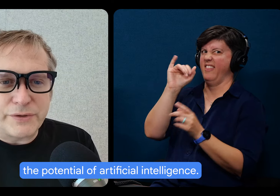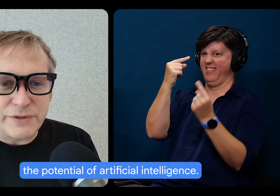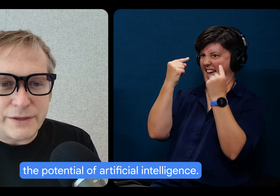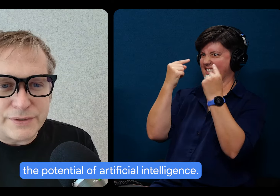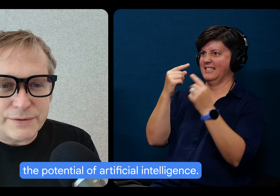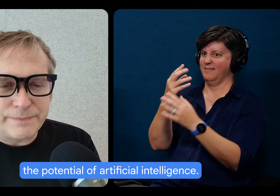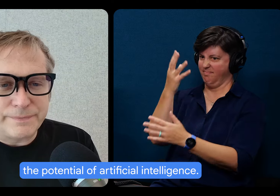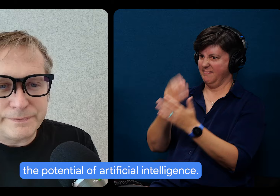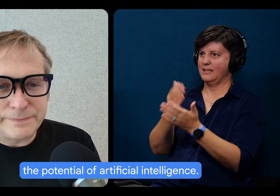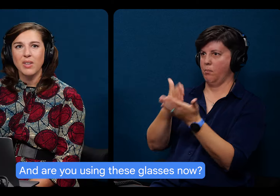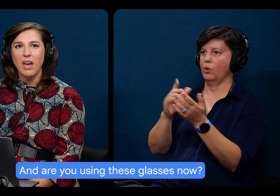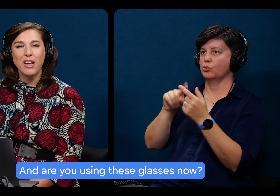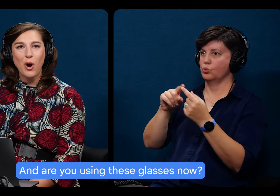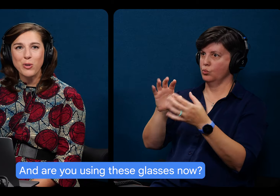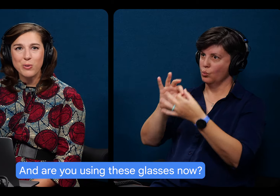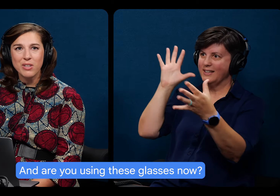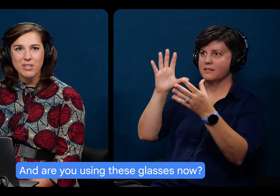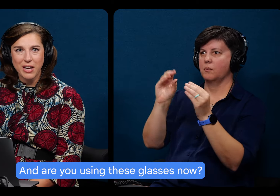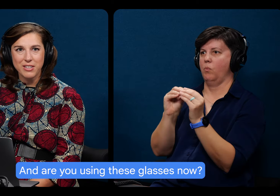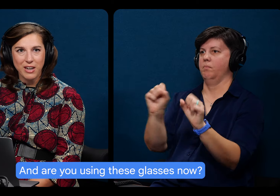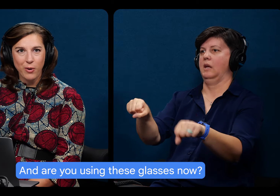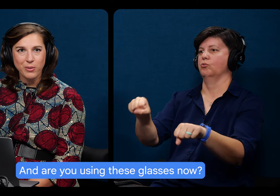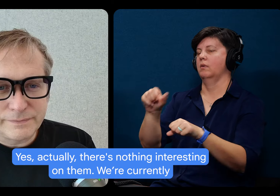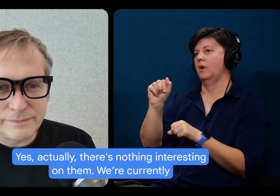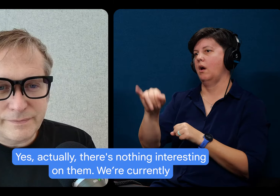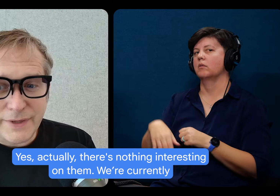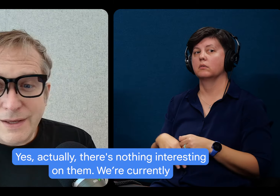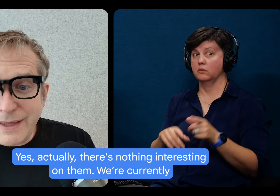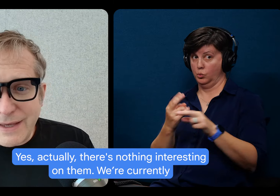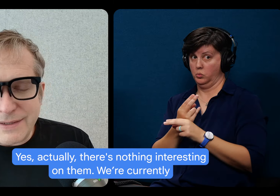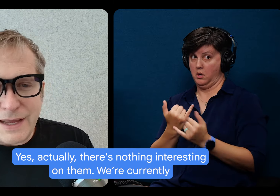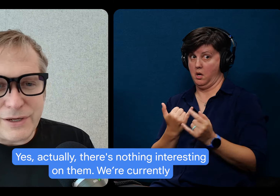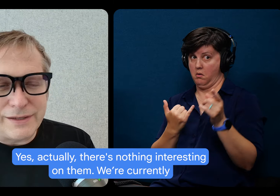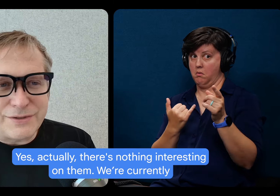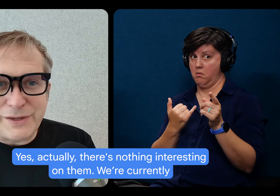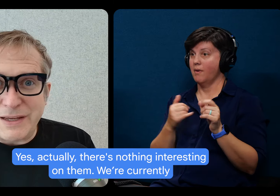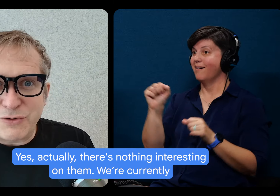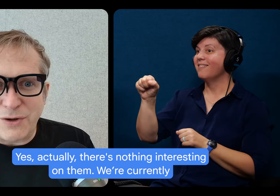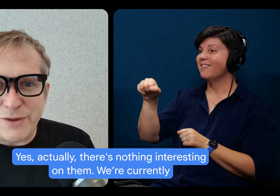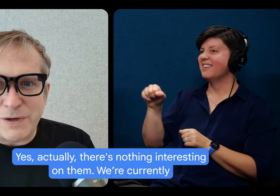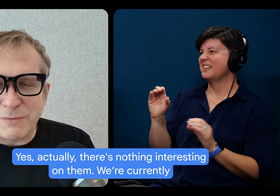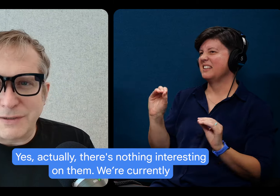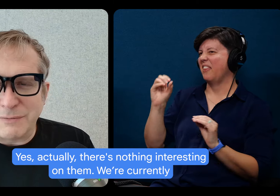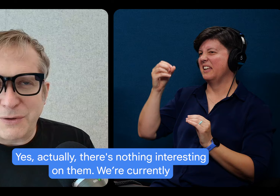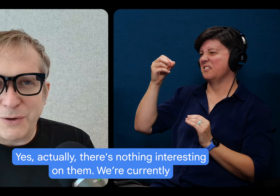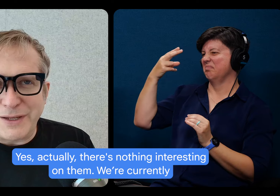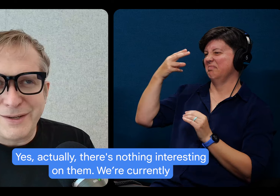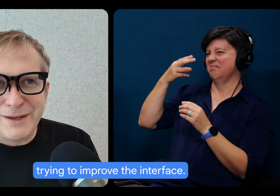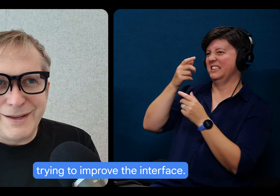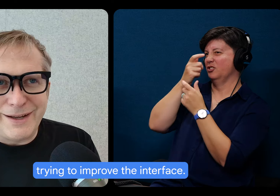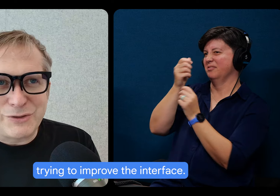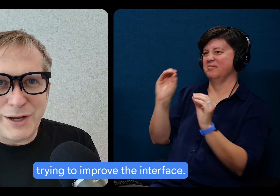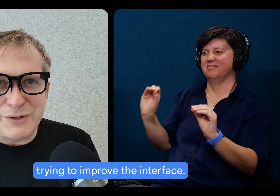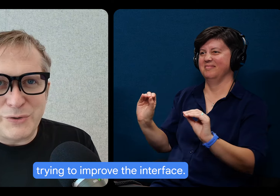of our official intelligence. And are you using these glasses now? Yes, actually, there's nothing interesting on them where we're currently